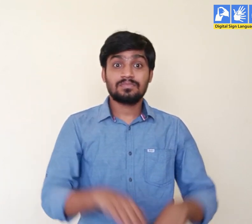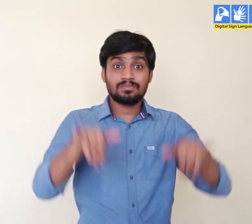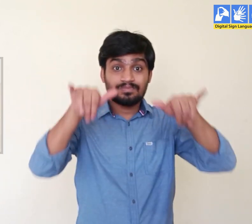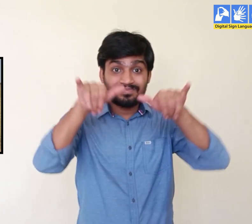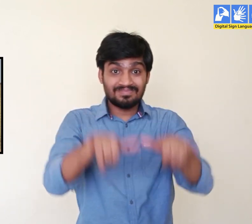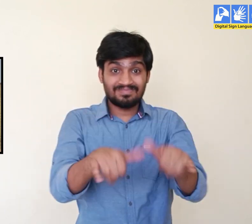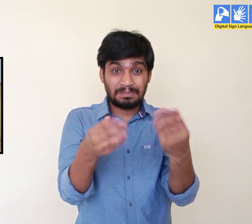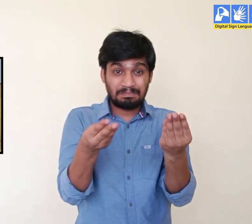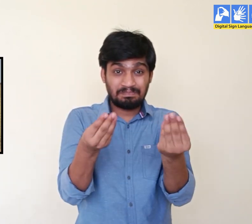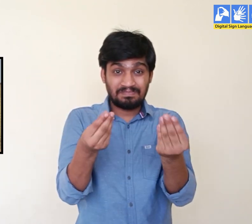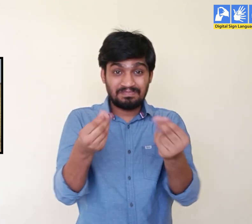First, land.